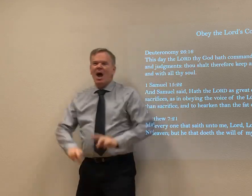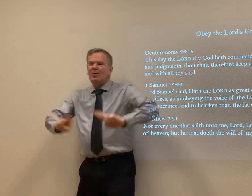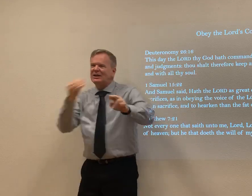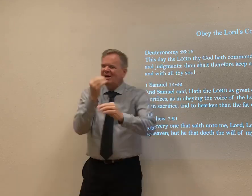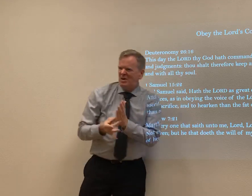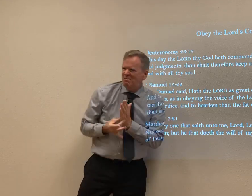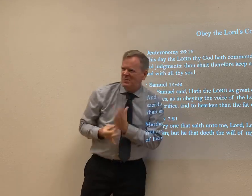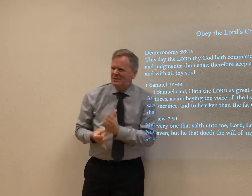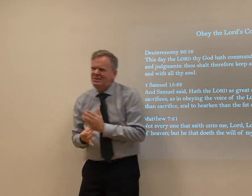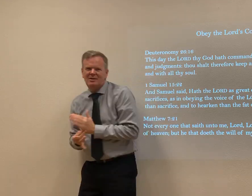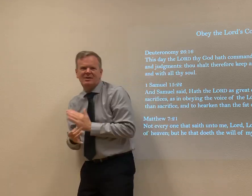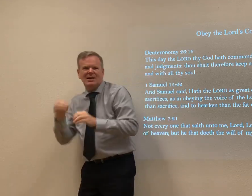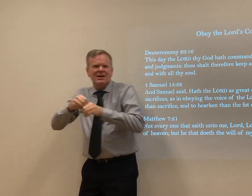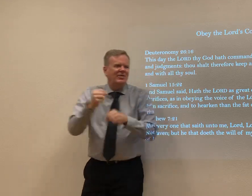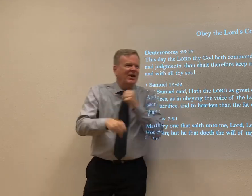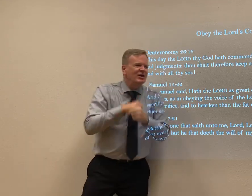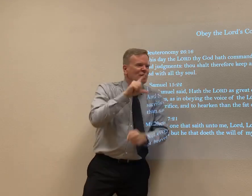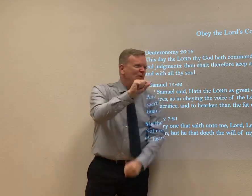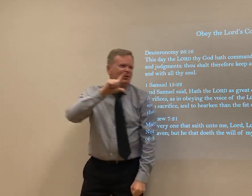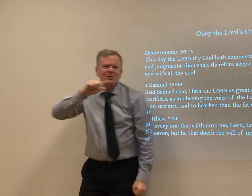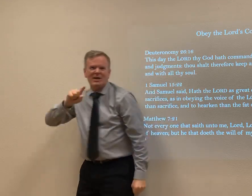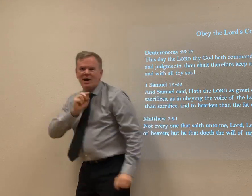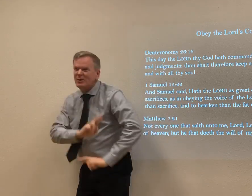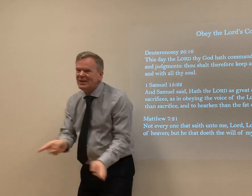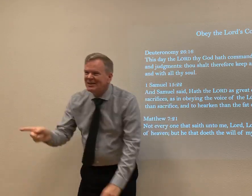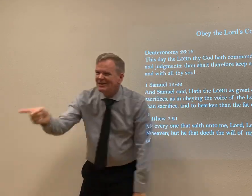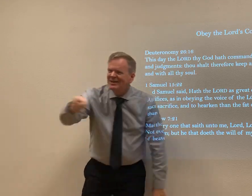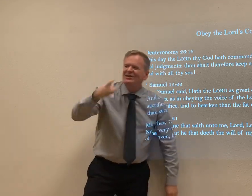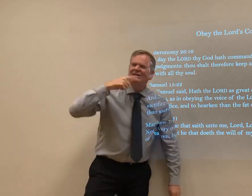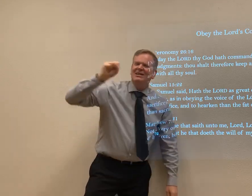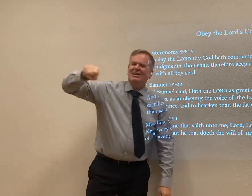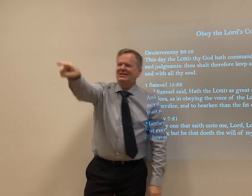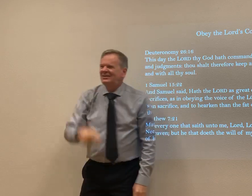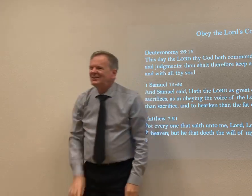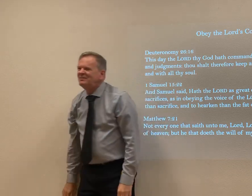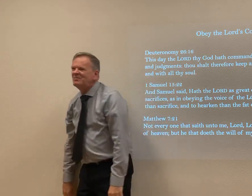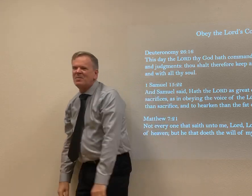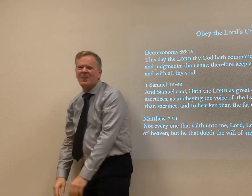volumes. I'm ready to get some steak in the word of God for the year of 2020. Some of you are ready.